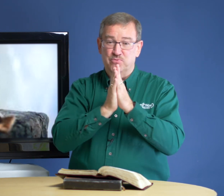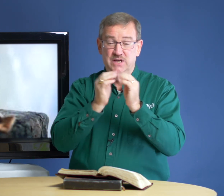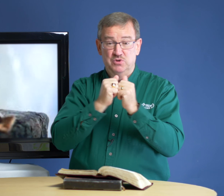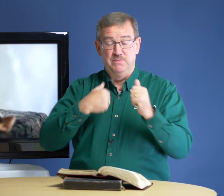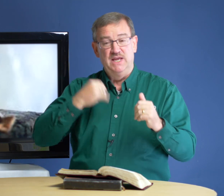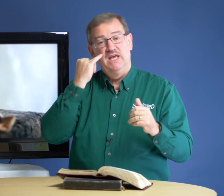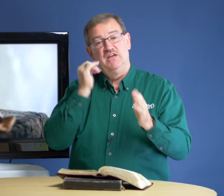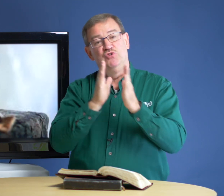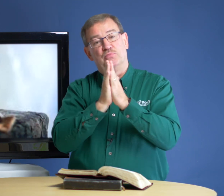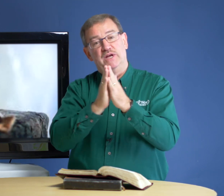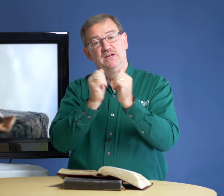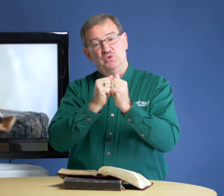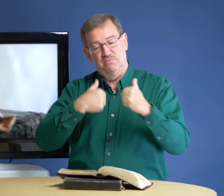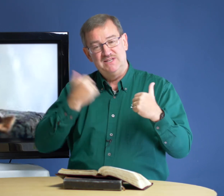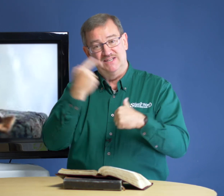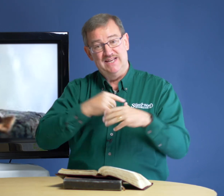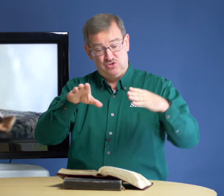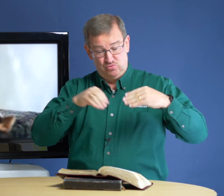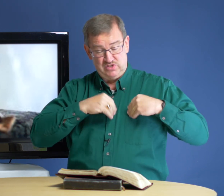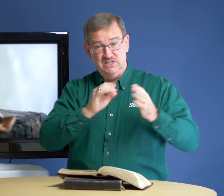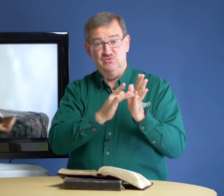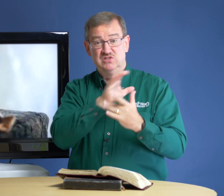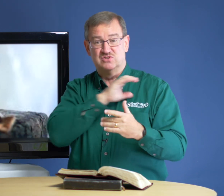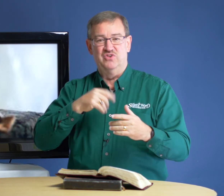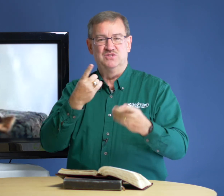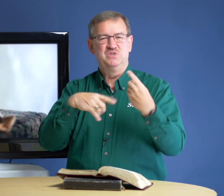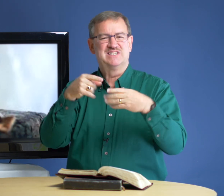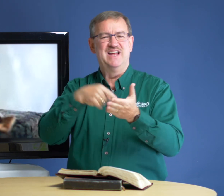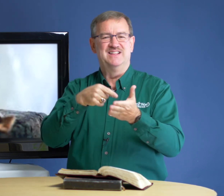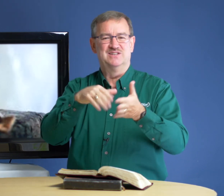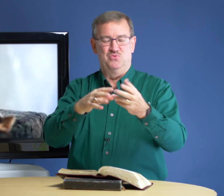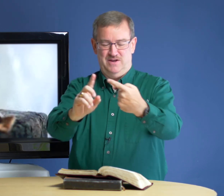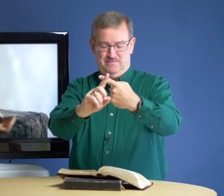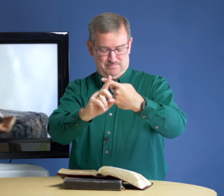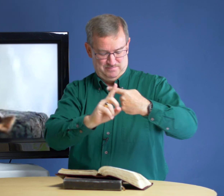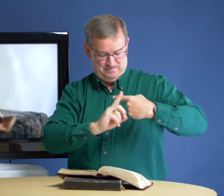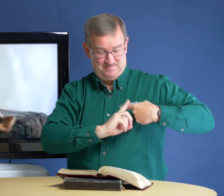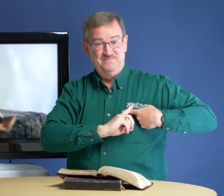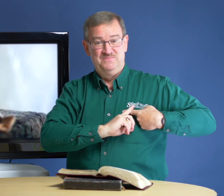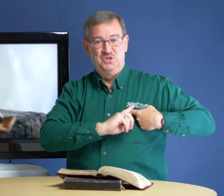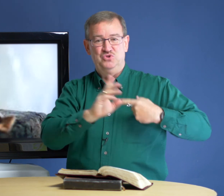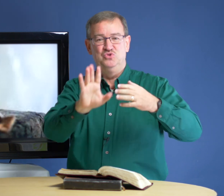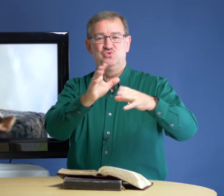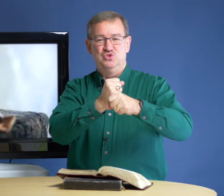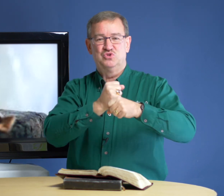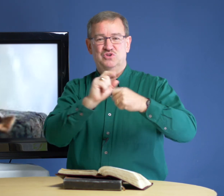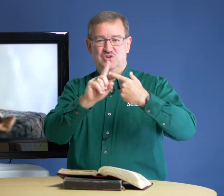prayed with me. If you prayed with me today to receive Jesus Christ, we sign it this way. You, you took the